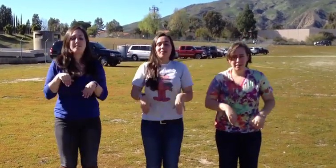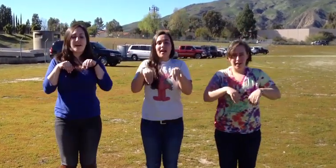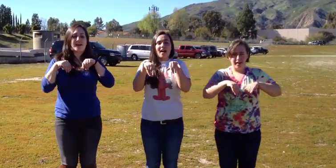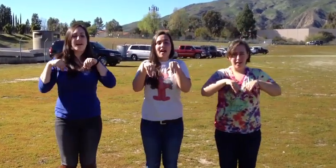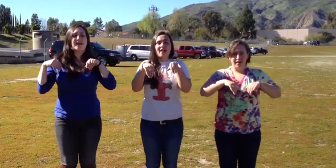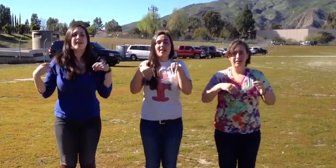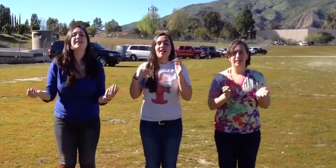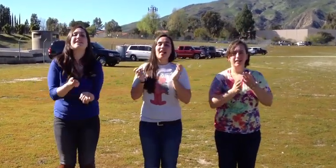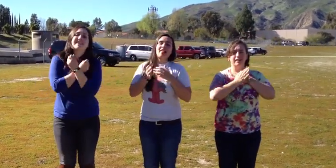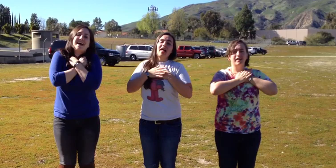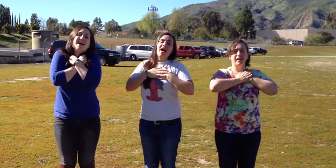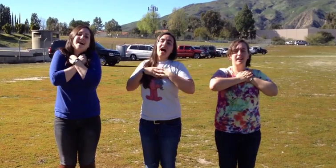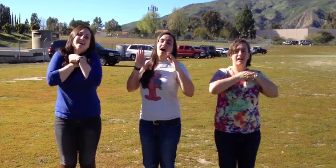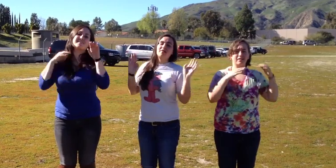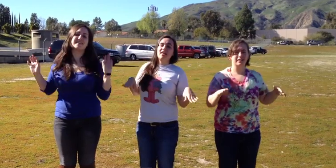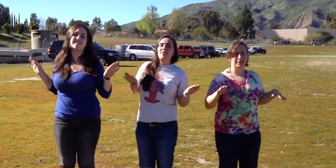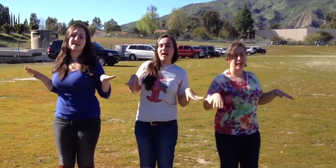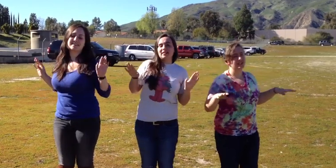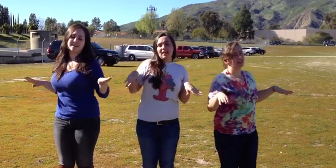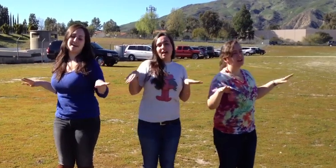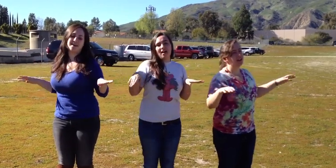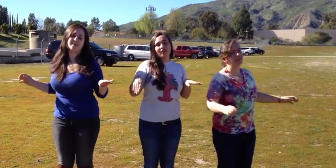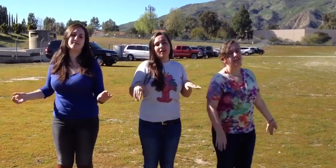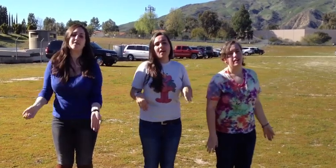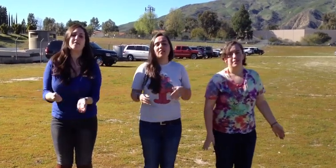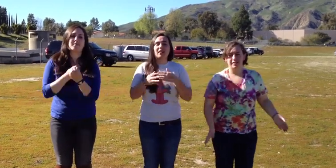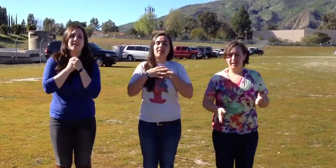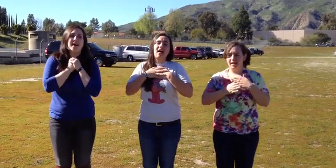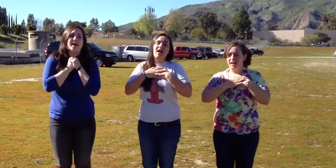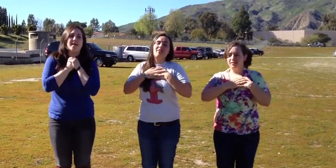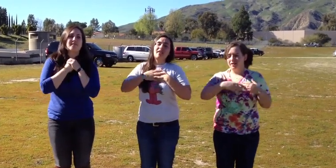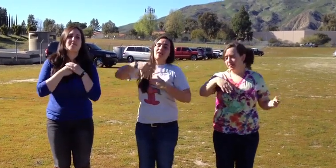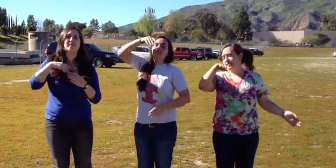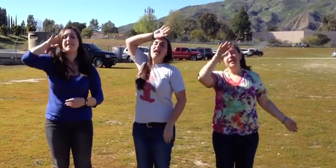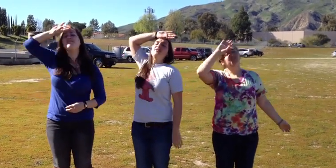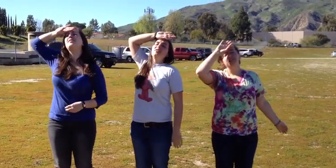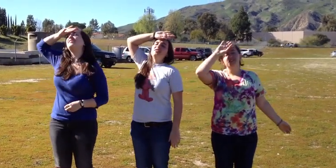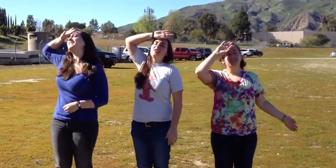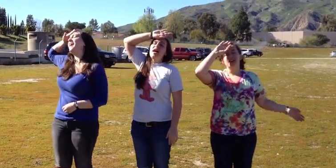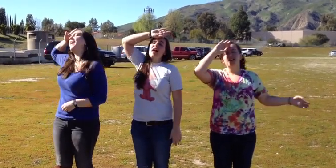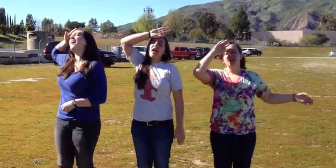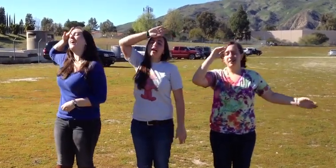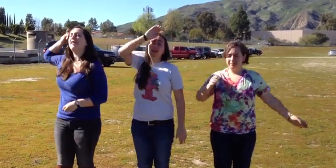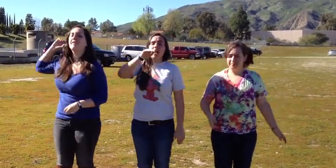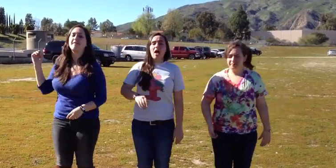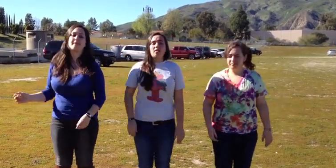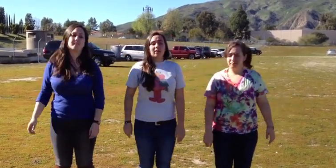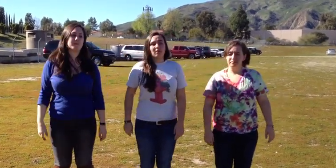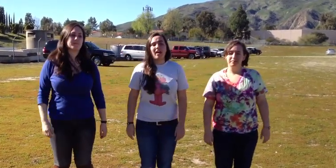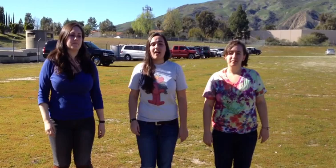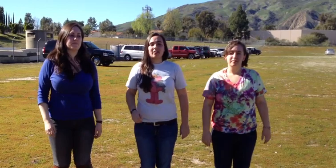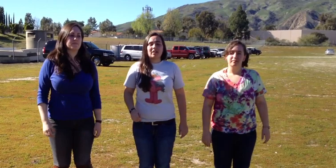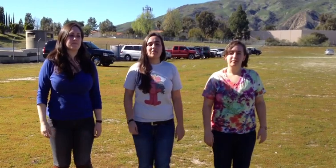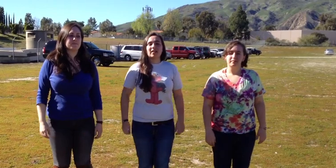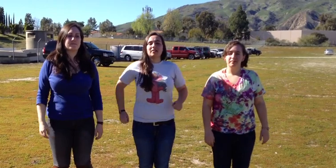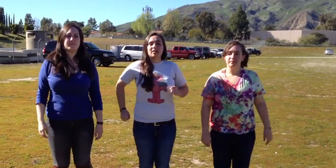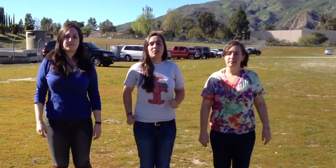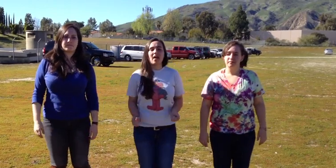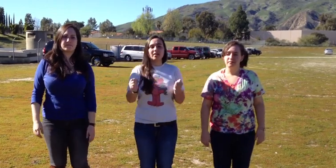bear, loves little white dove With a love that will never die. Running bear jumped into the water